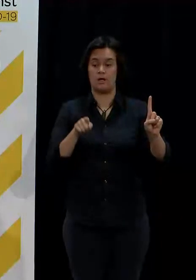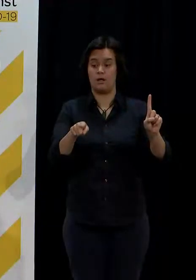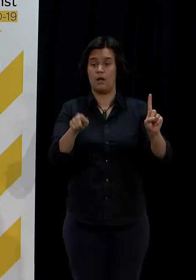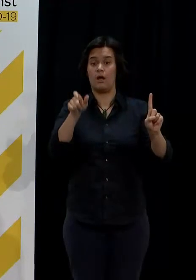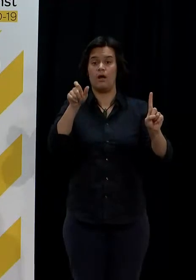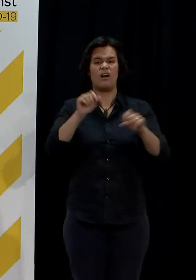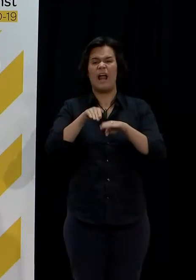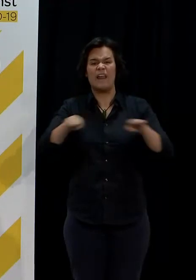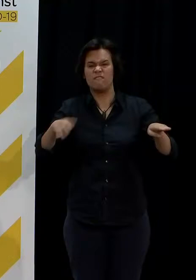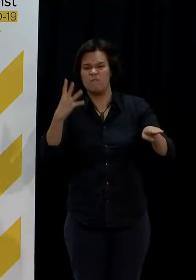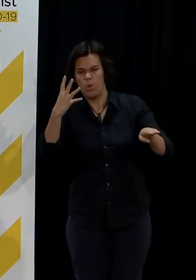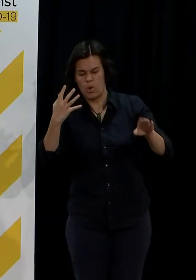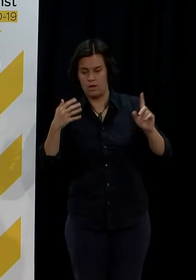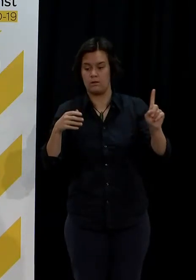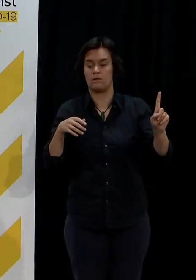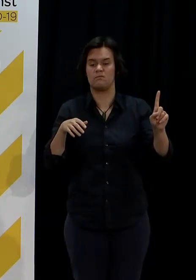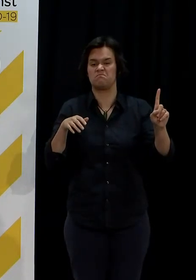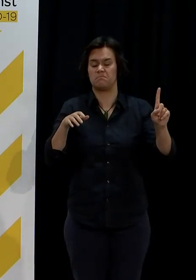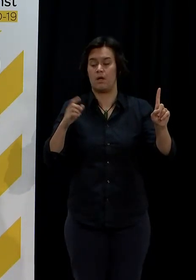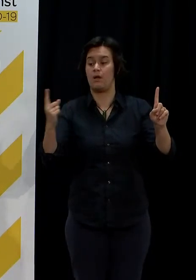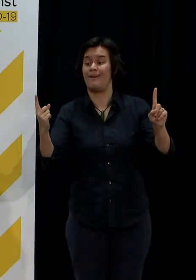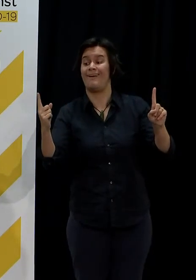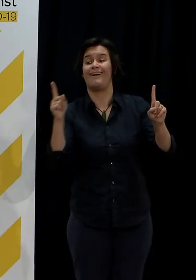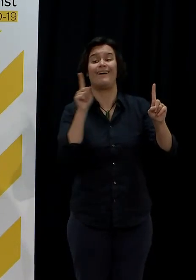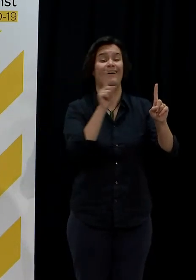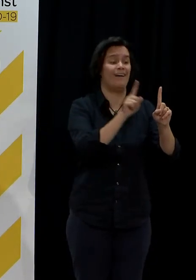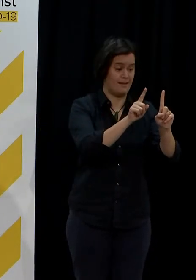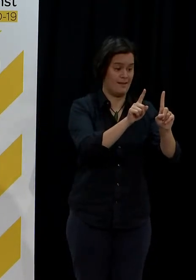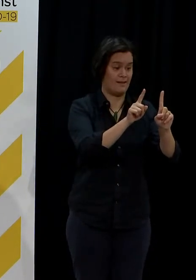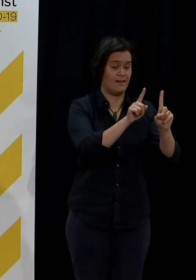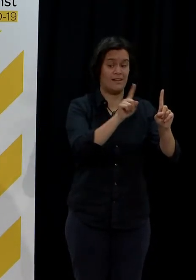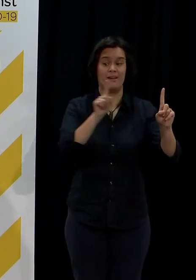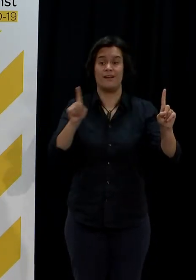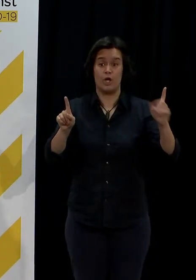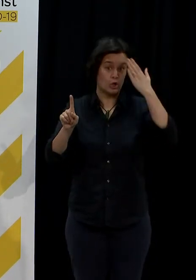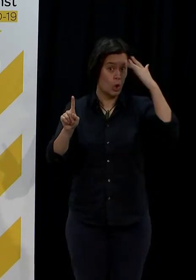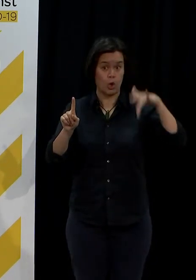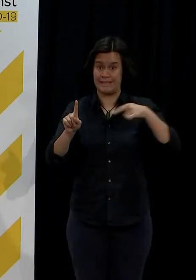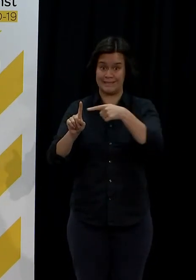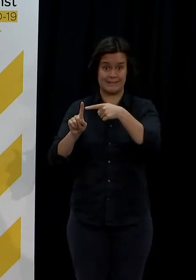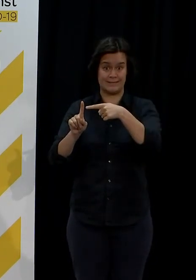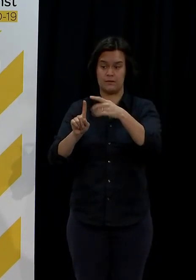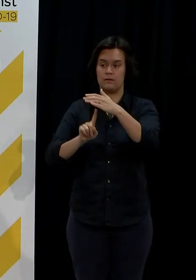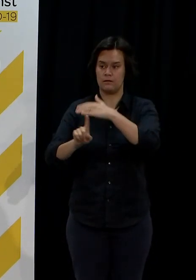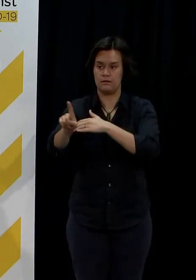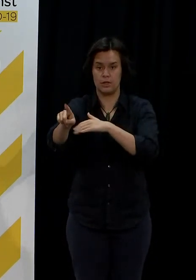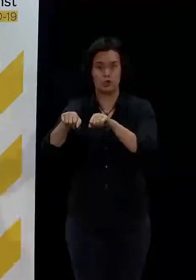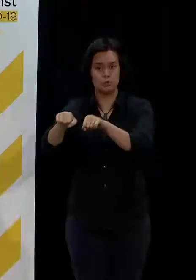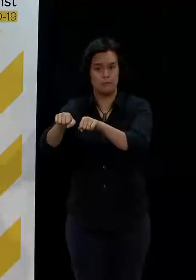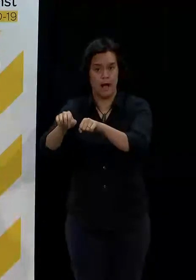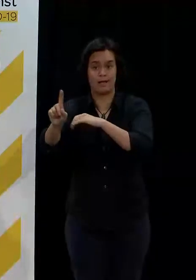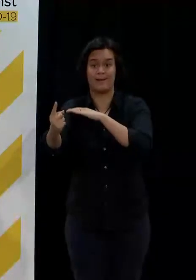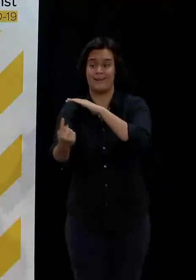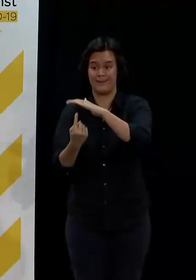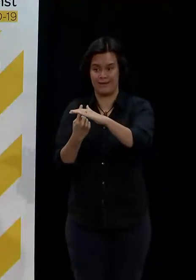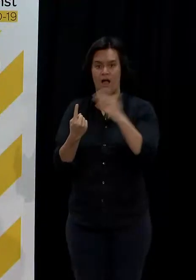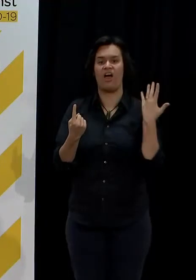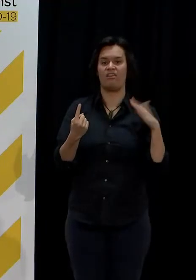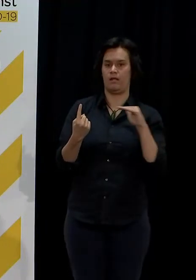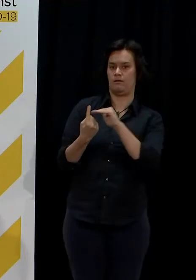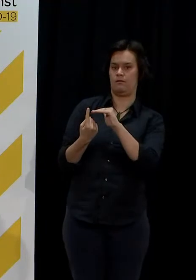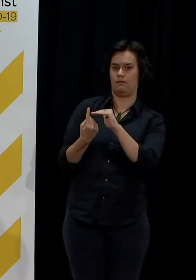or gone to the pharmacy. No, I had to say that as new primary, we're well past two weeks of lockdown.